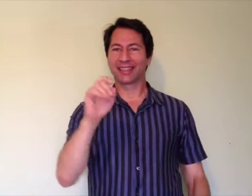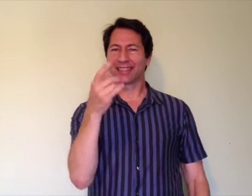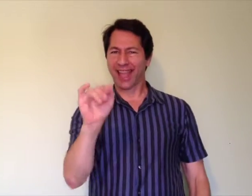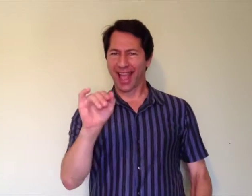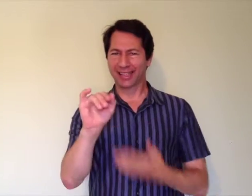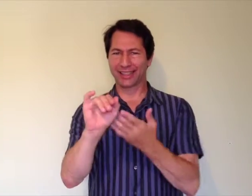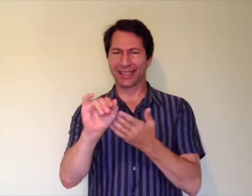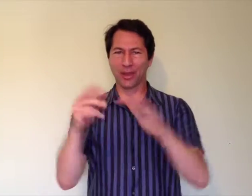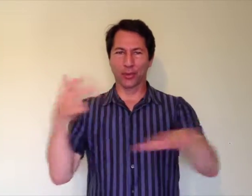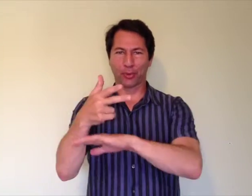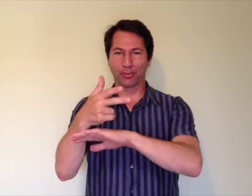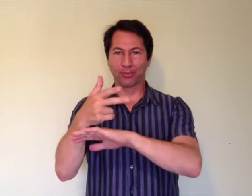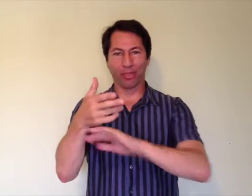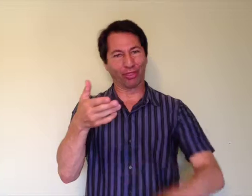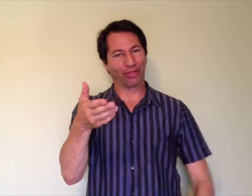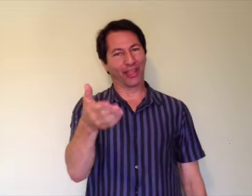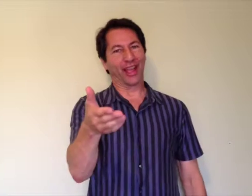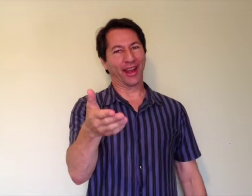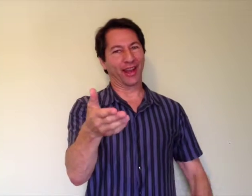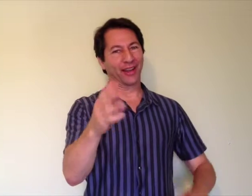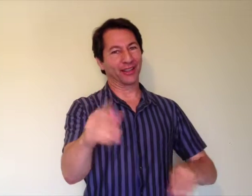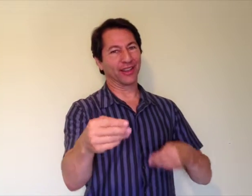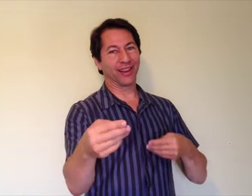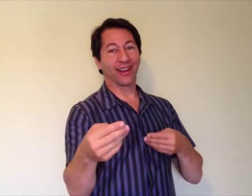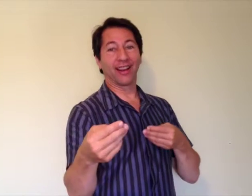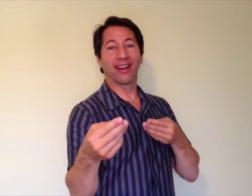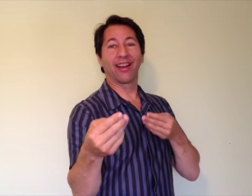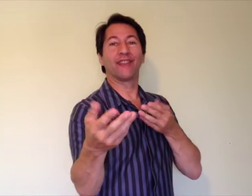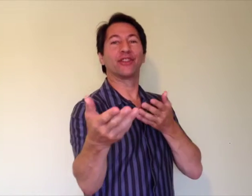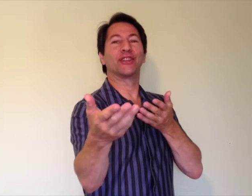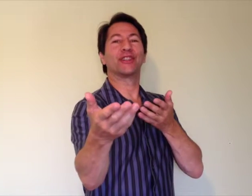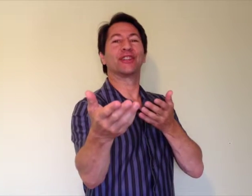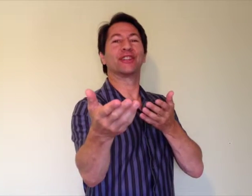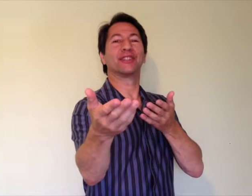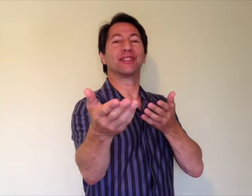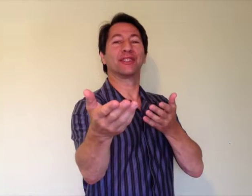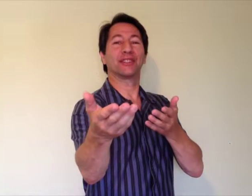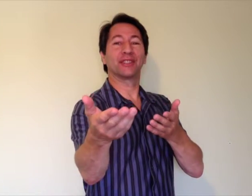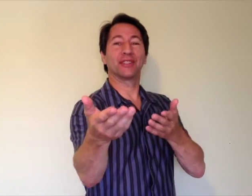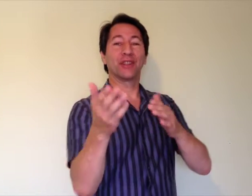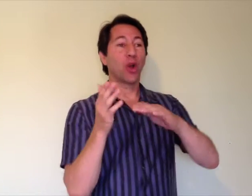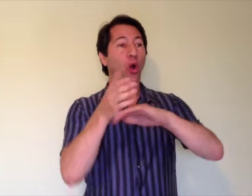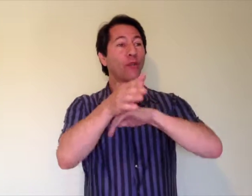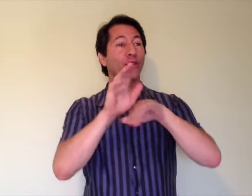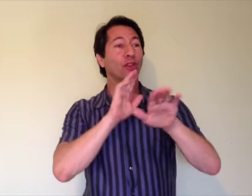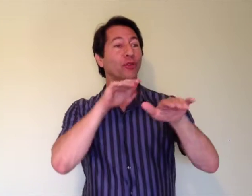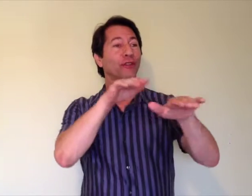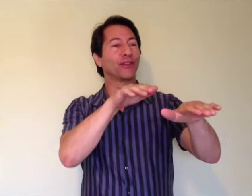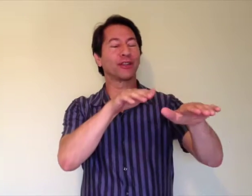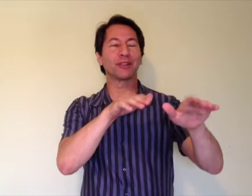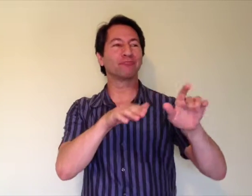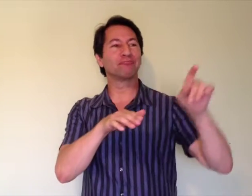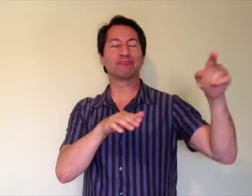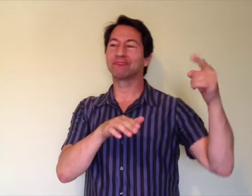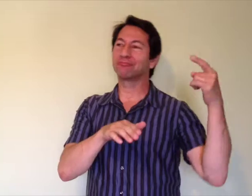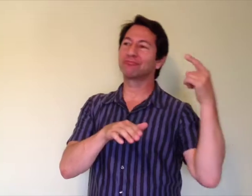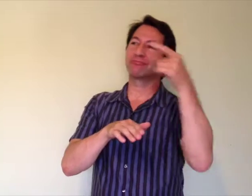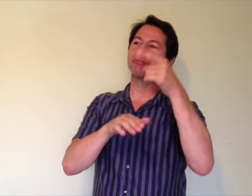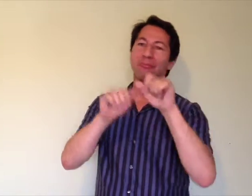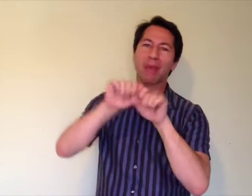is there to deliver, over the river, across the mountain,